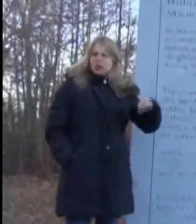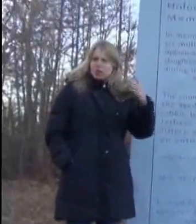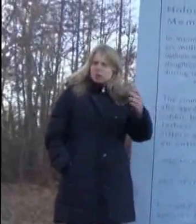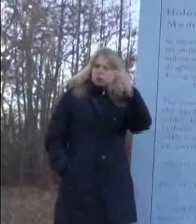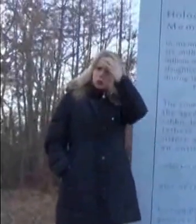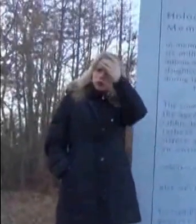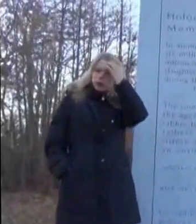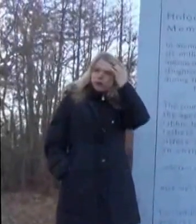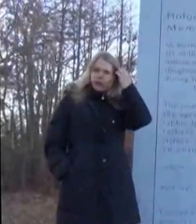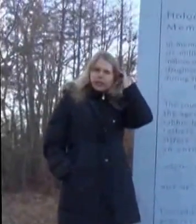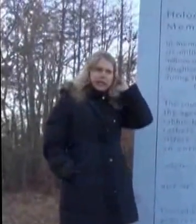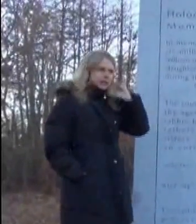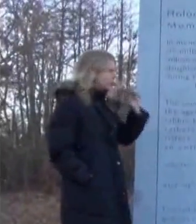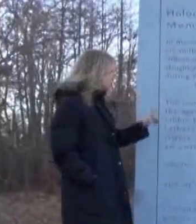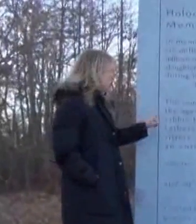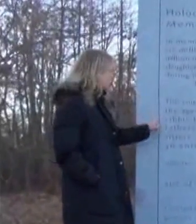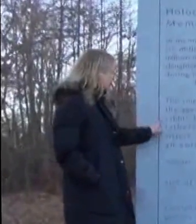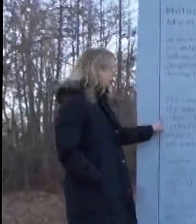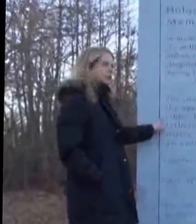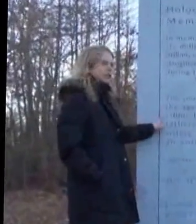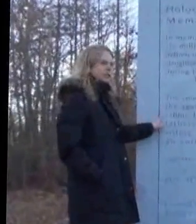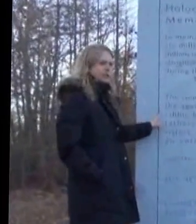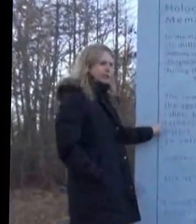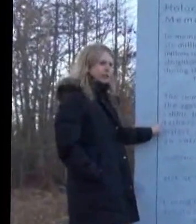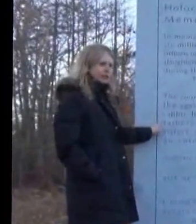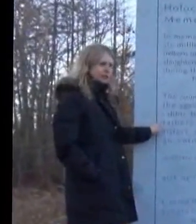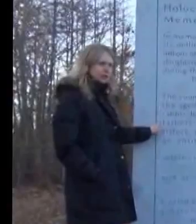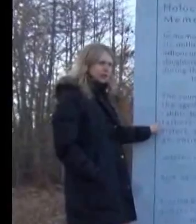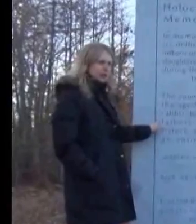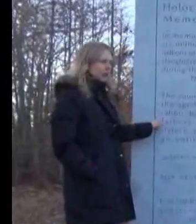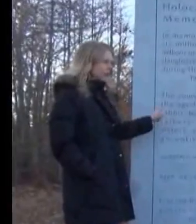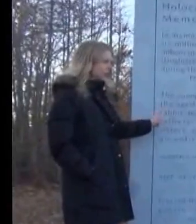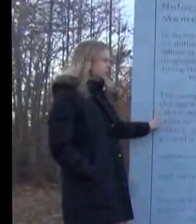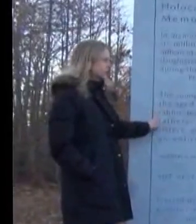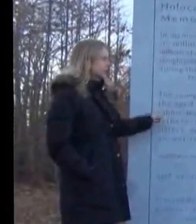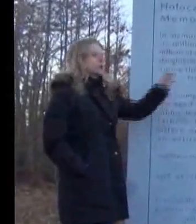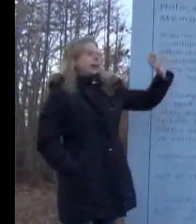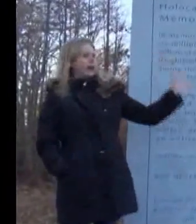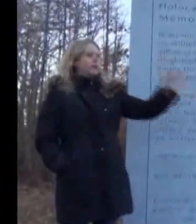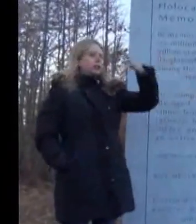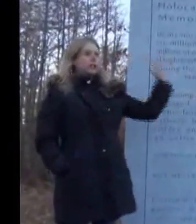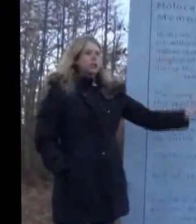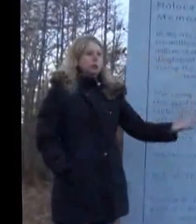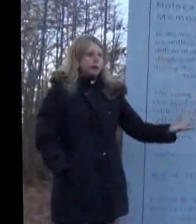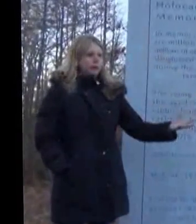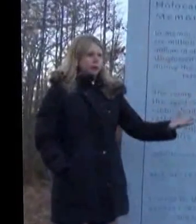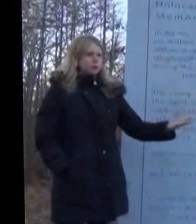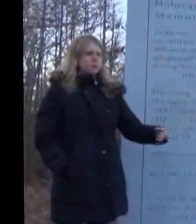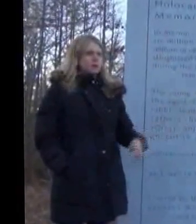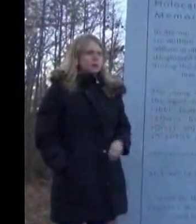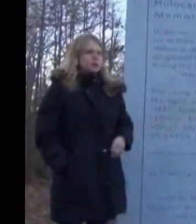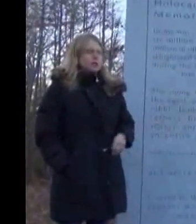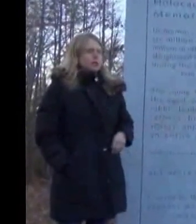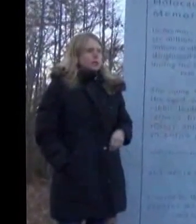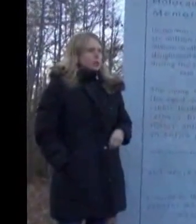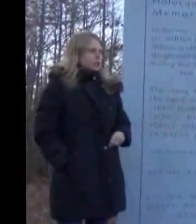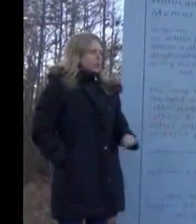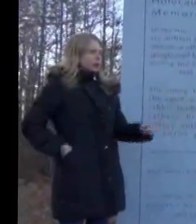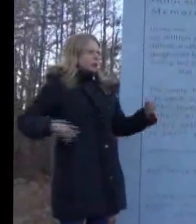huge moment for me. And I think you'll rarely see this. I mean, this was able to happen in New Bedford, you know, in